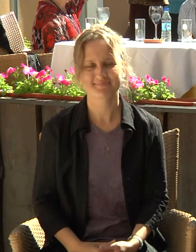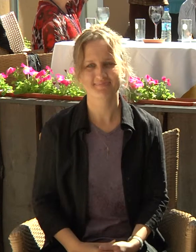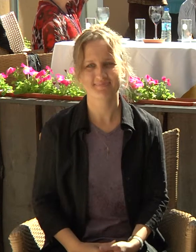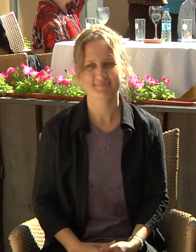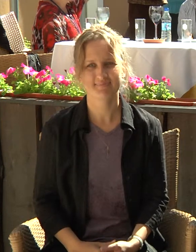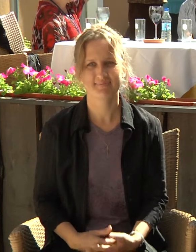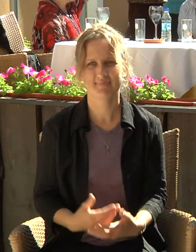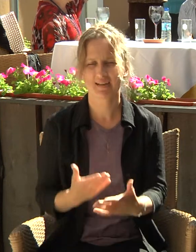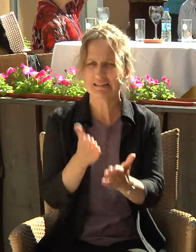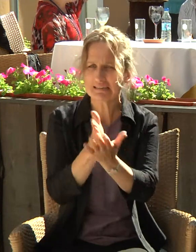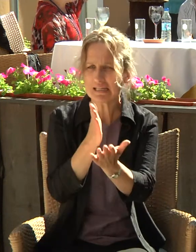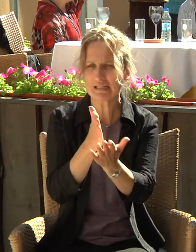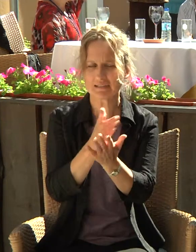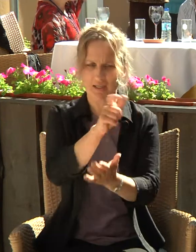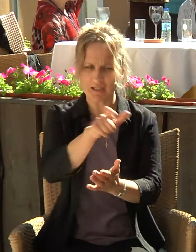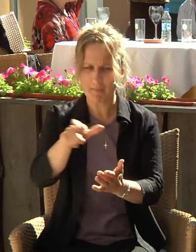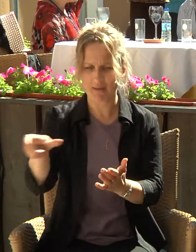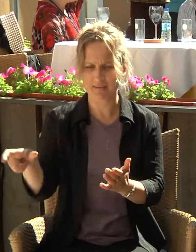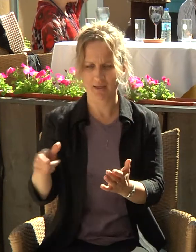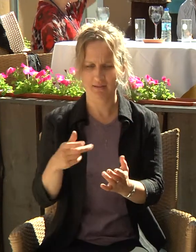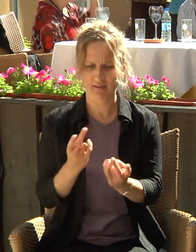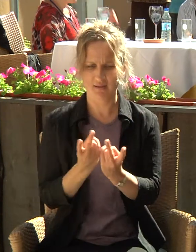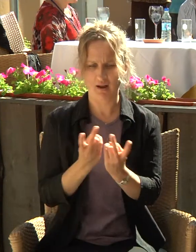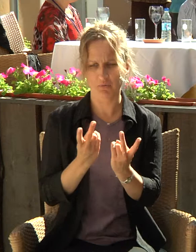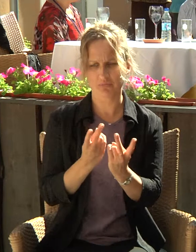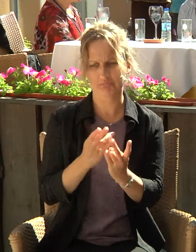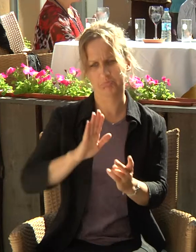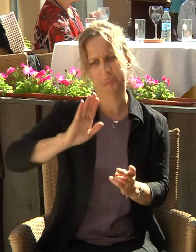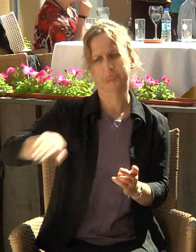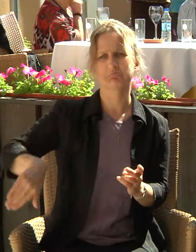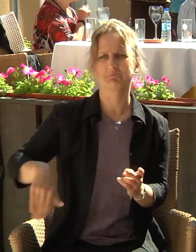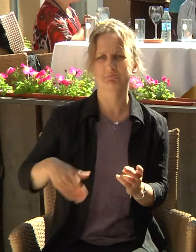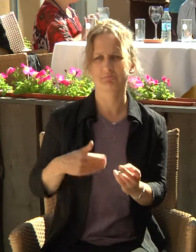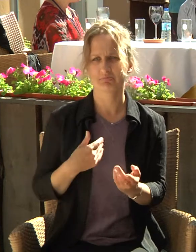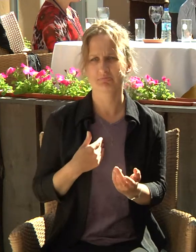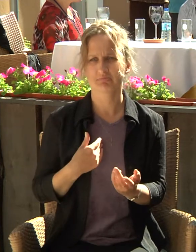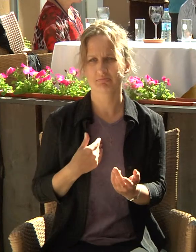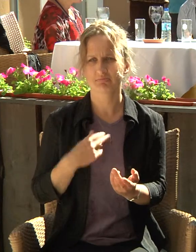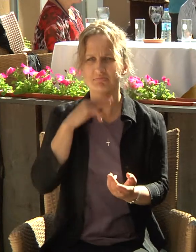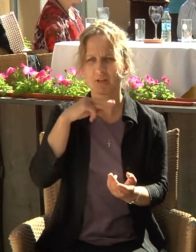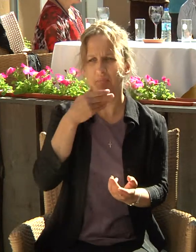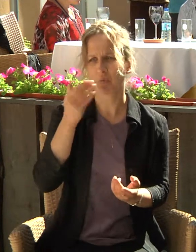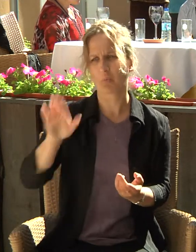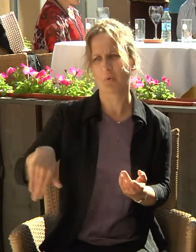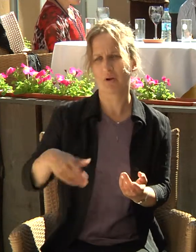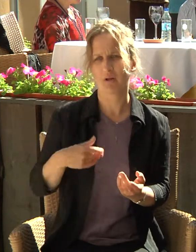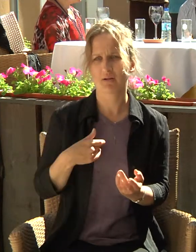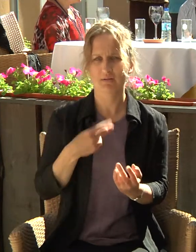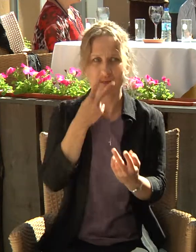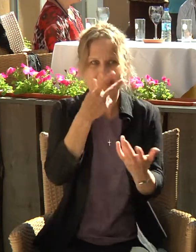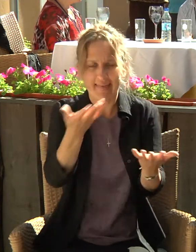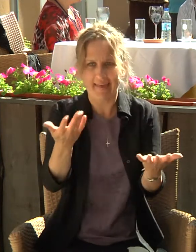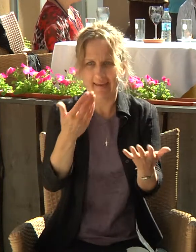Too often people ignore it because it is not something that people